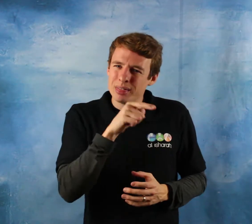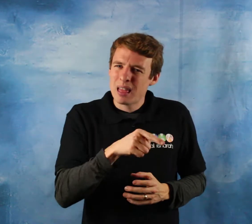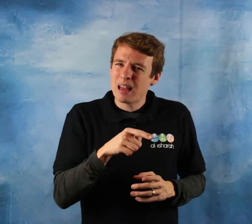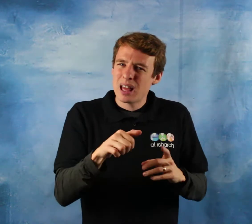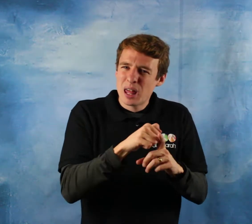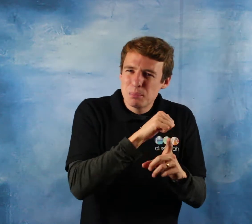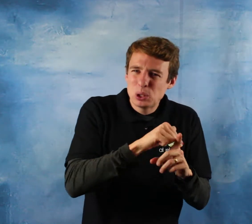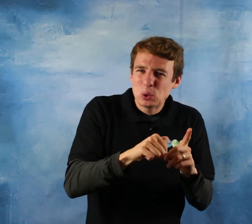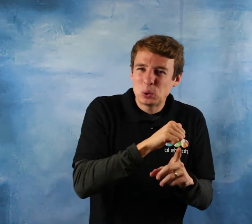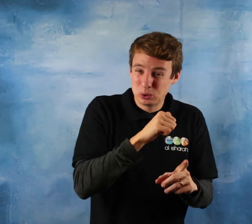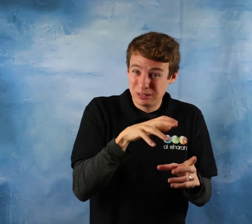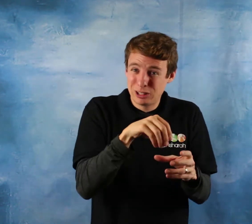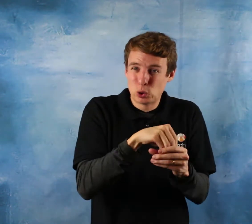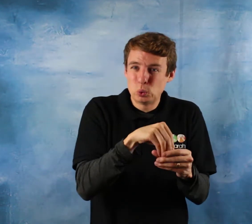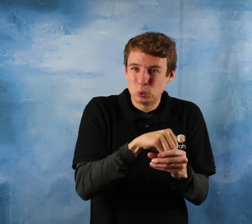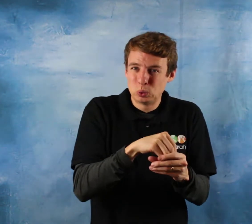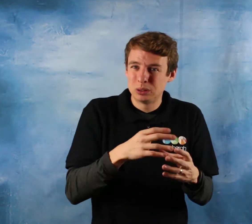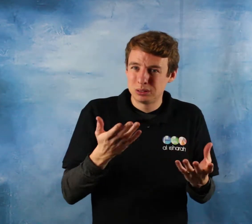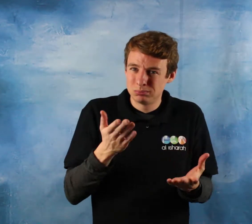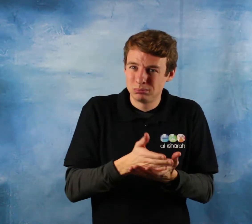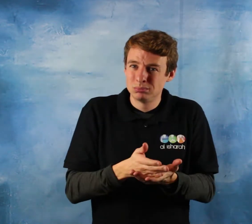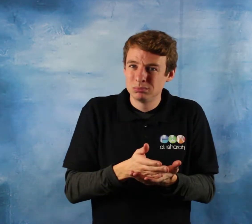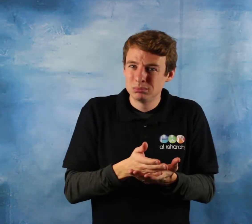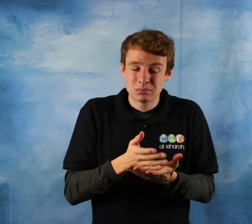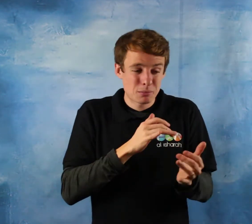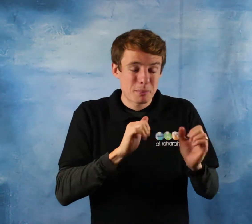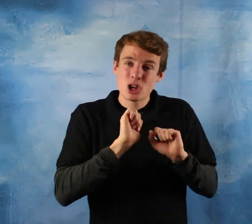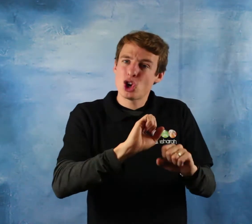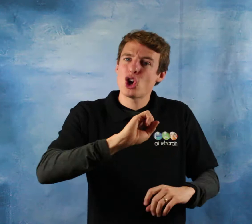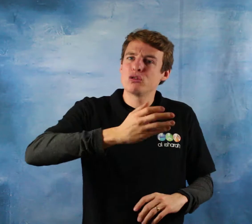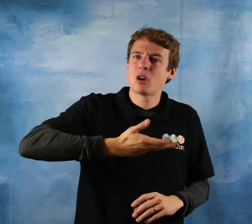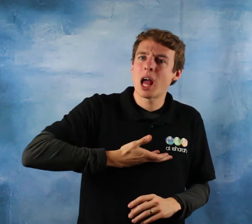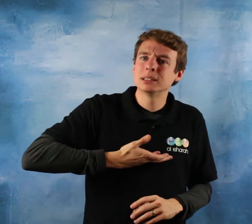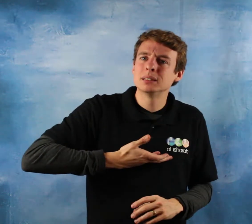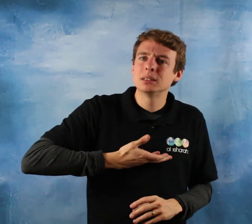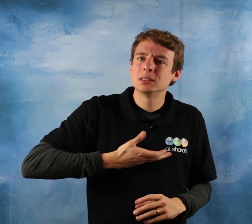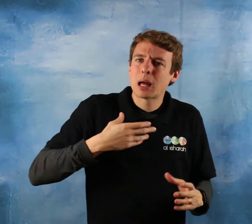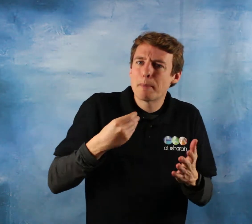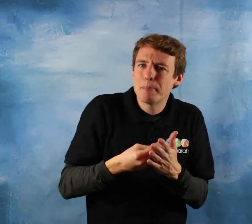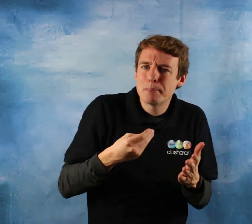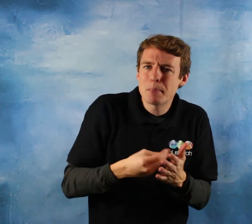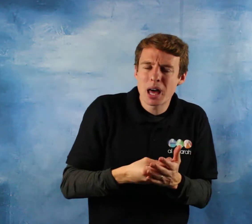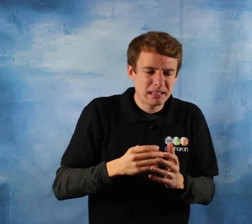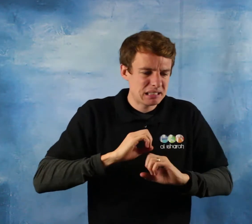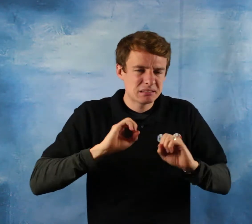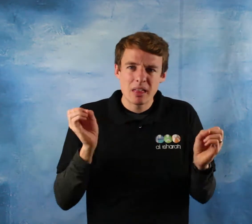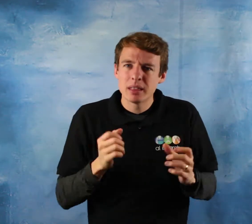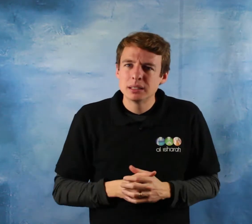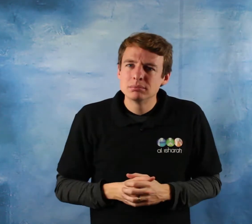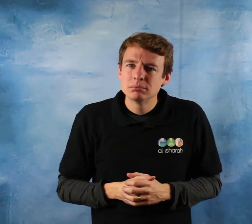of an allowance and financial support to treat her like the object of your desire that